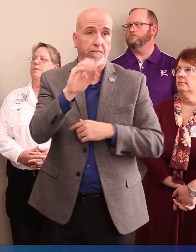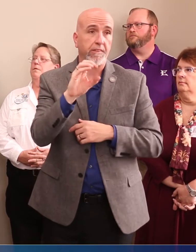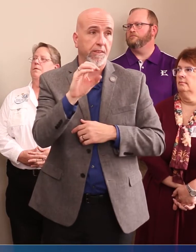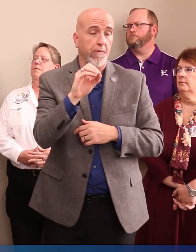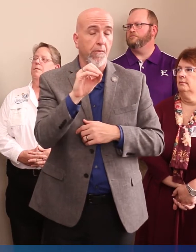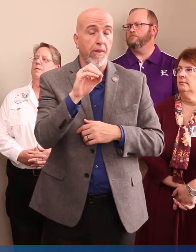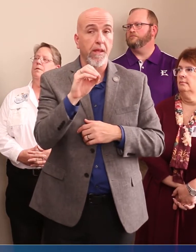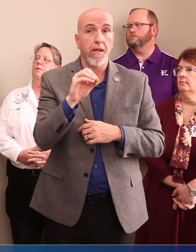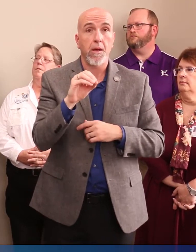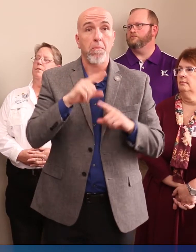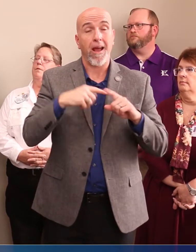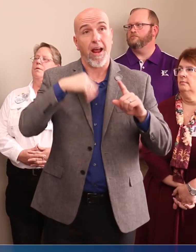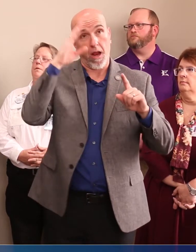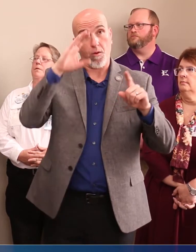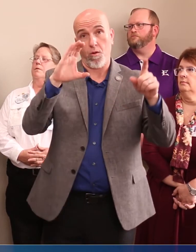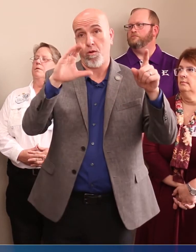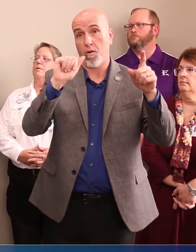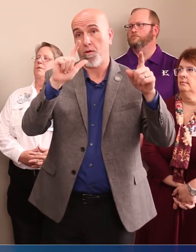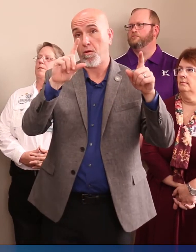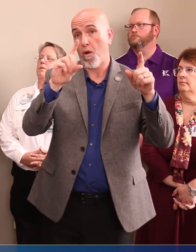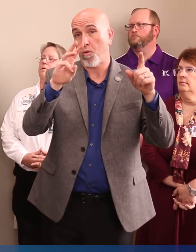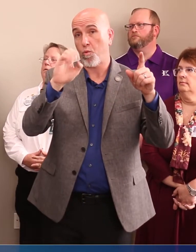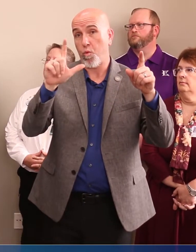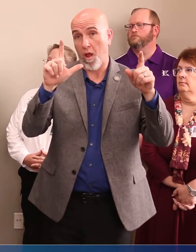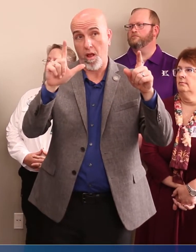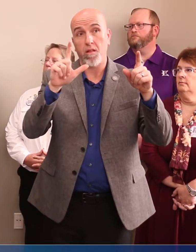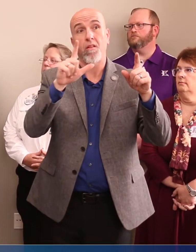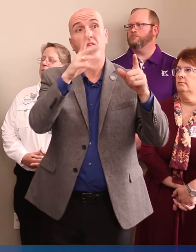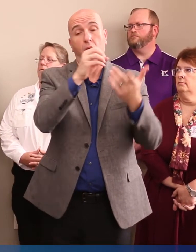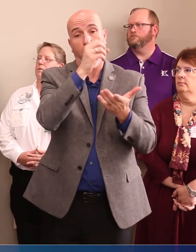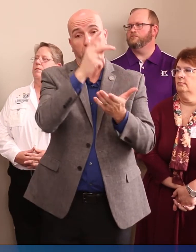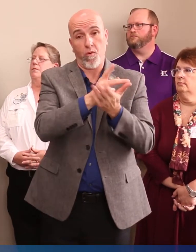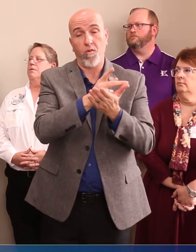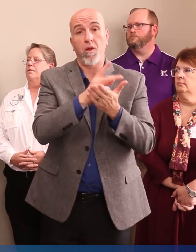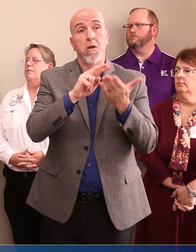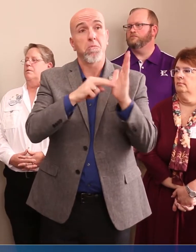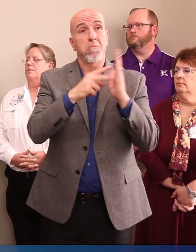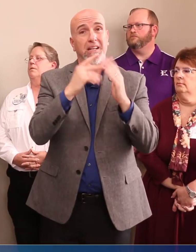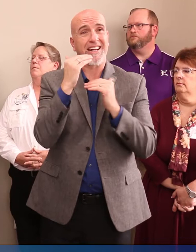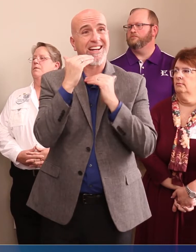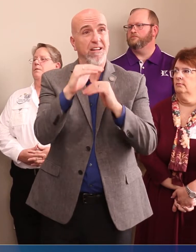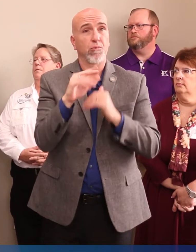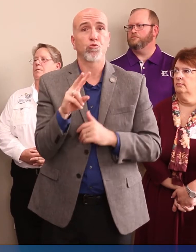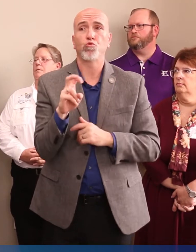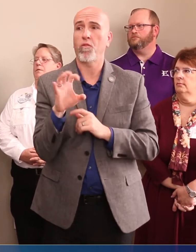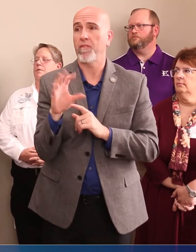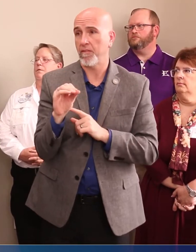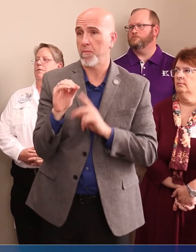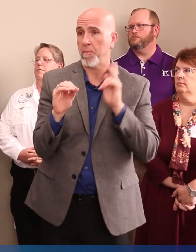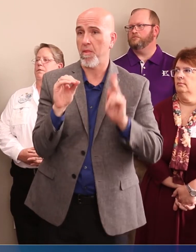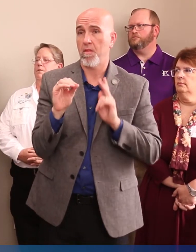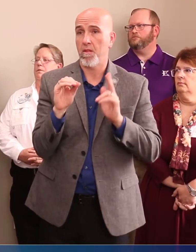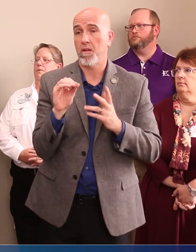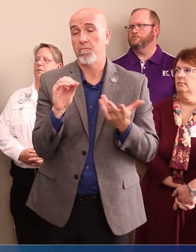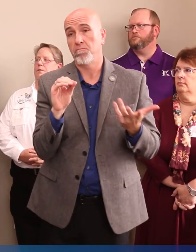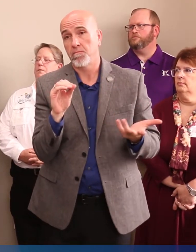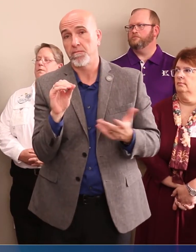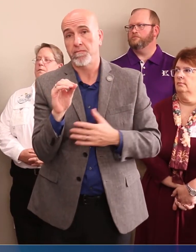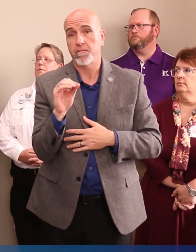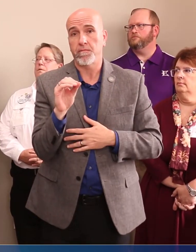know, I do know that Caldwell County, for example, has approved an ordinance limiting to 250, 250 people.